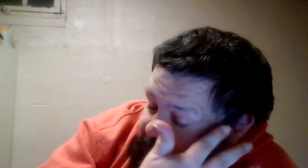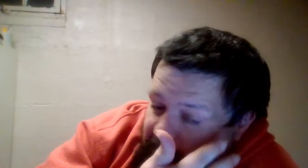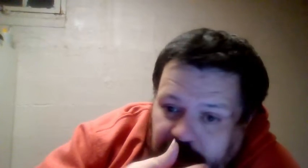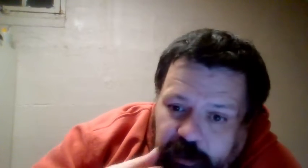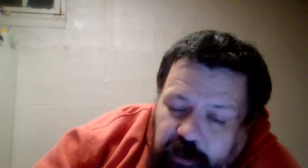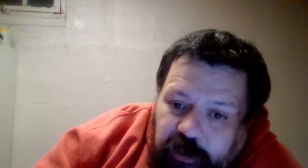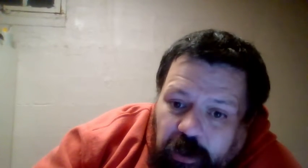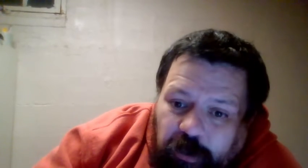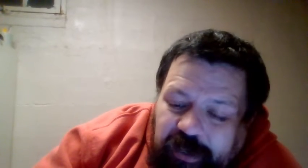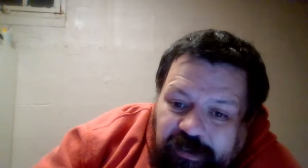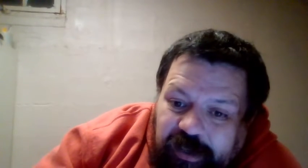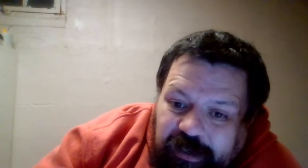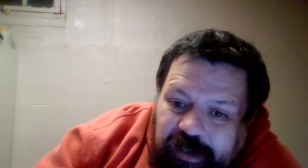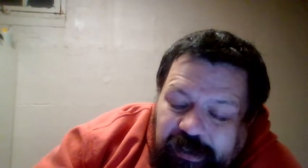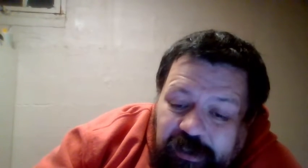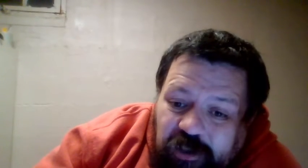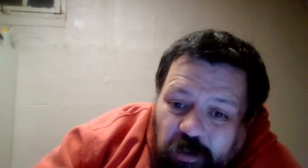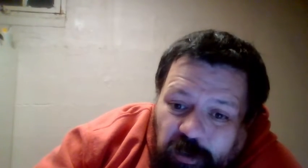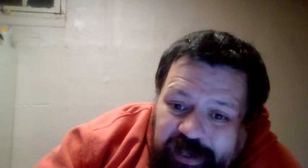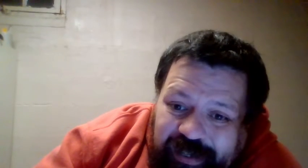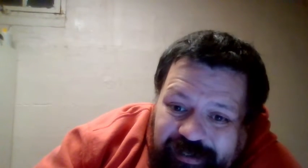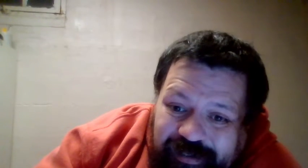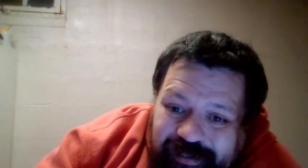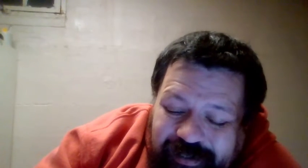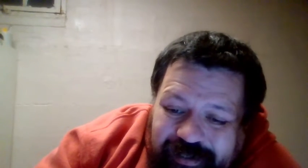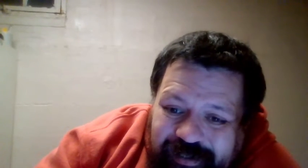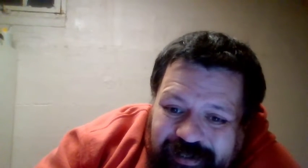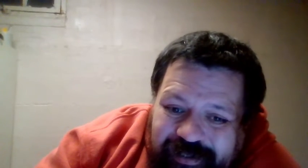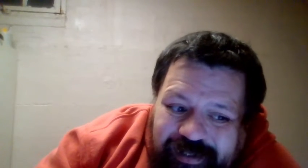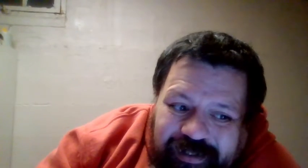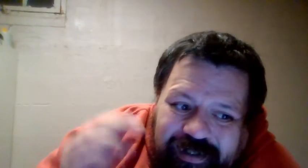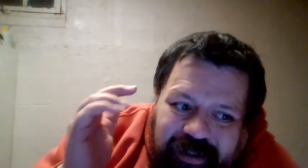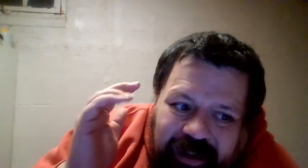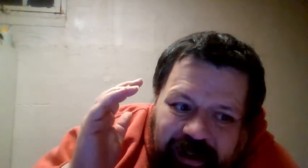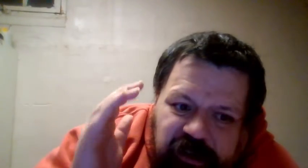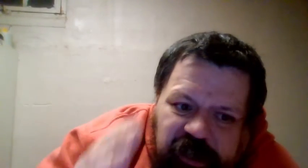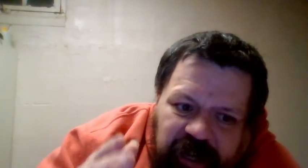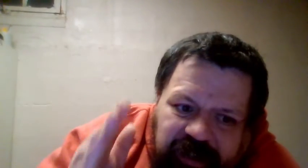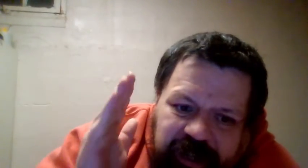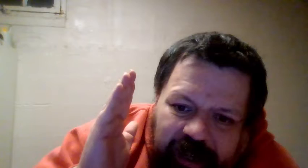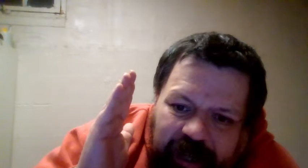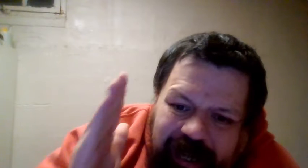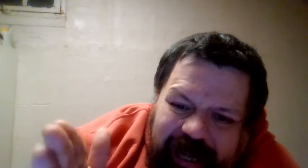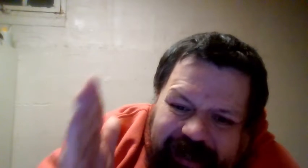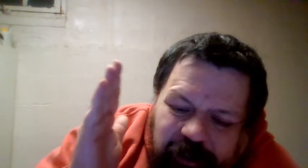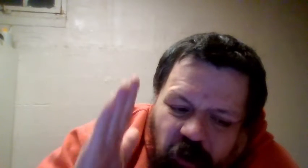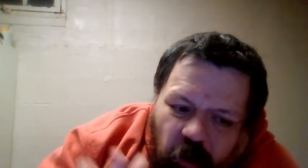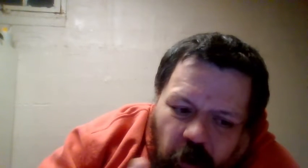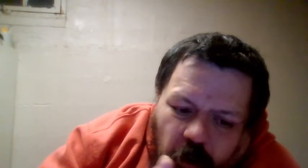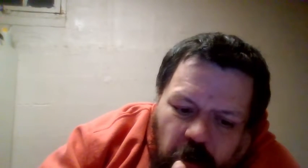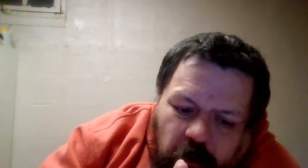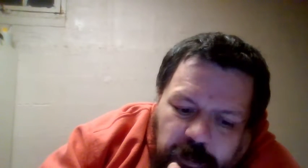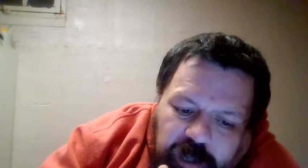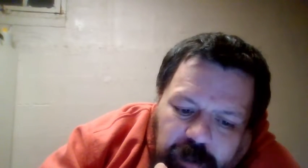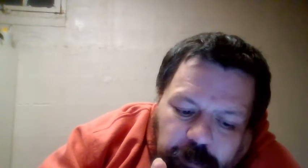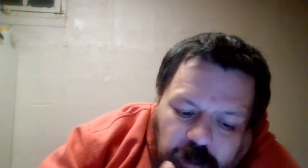No, it has nothing to do with it. Nothing at all, people.